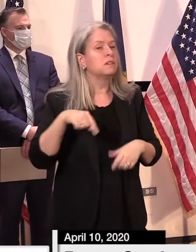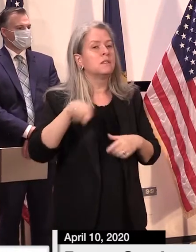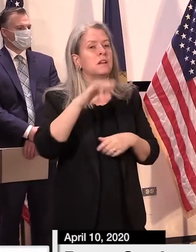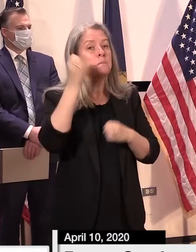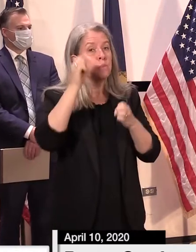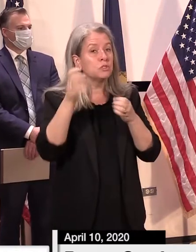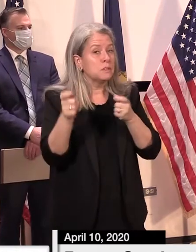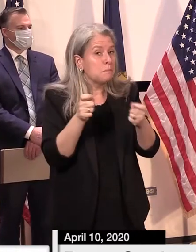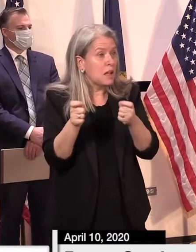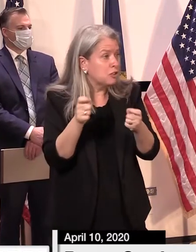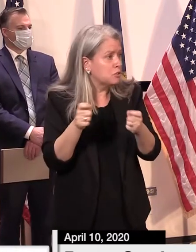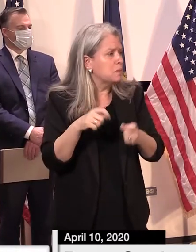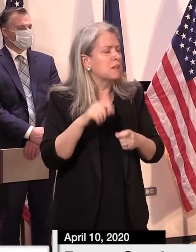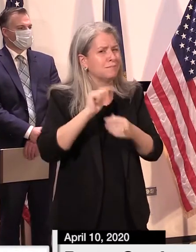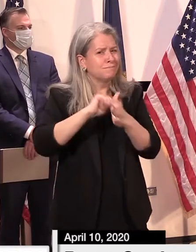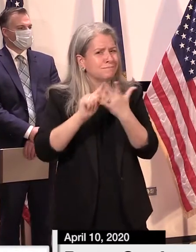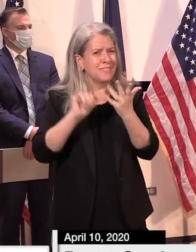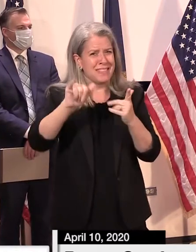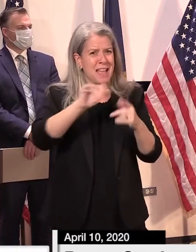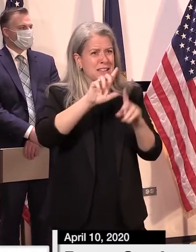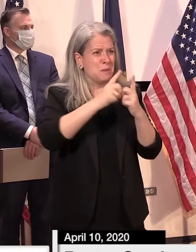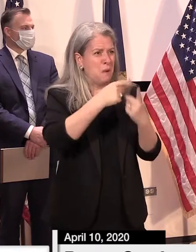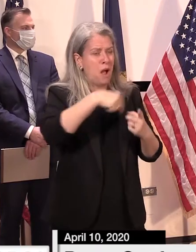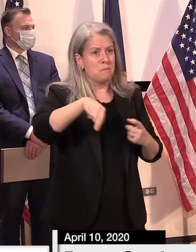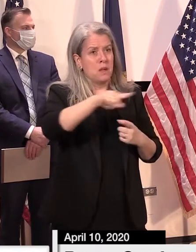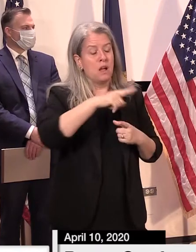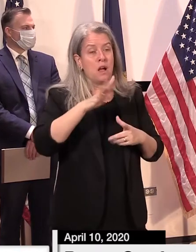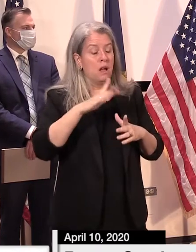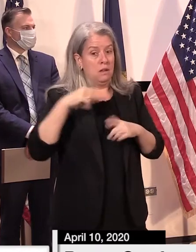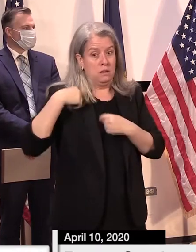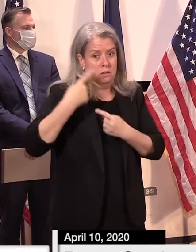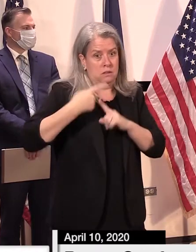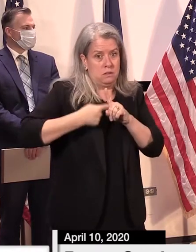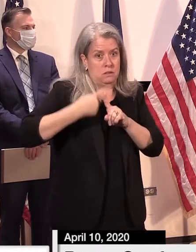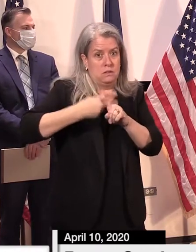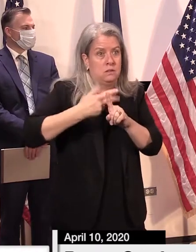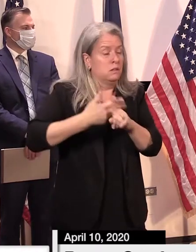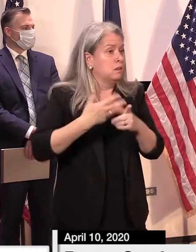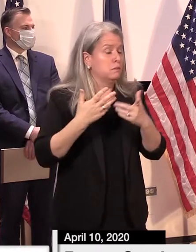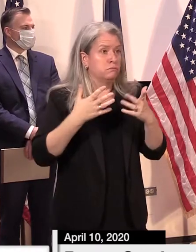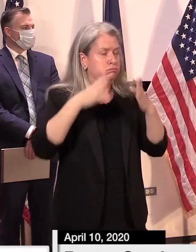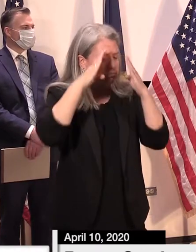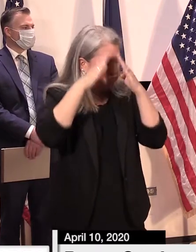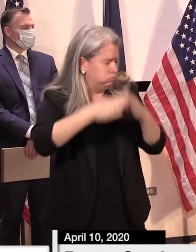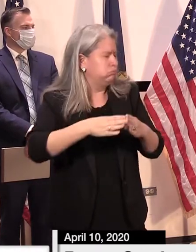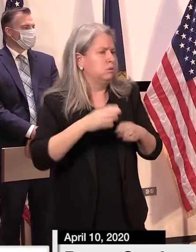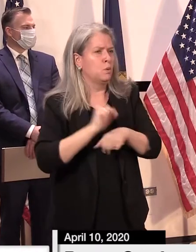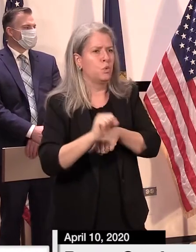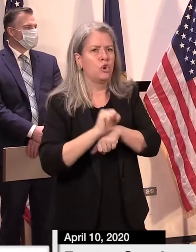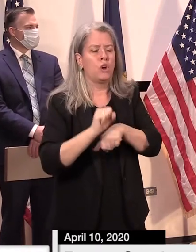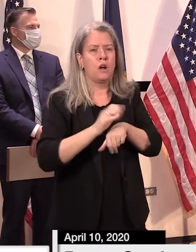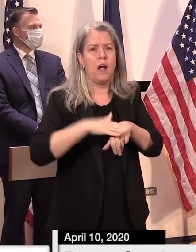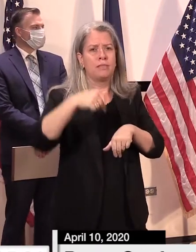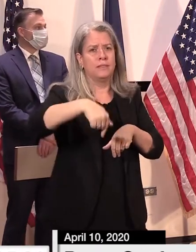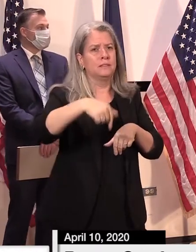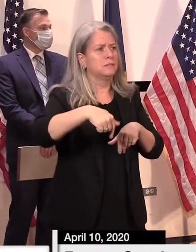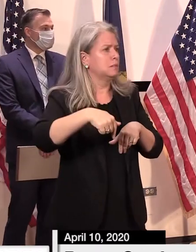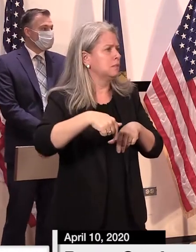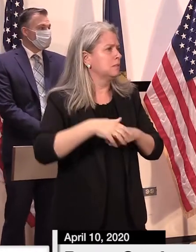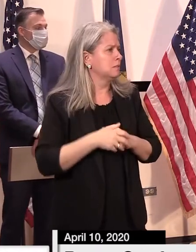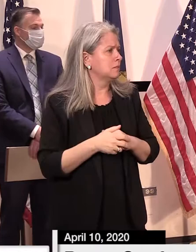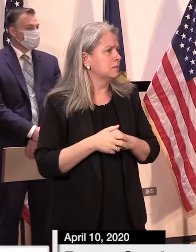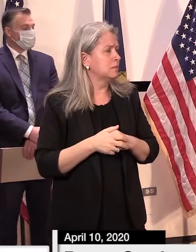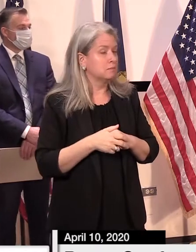and so many others who've been working around the clock for months. As many of you know, unfortunately, we had